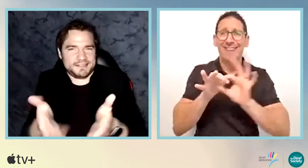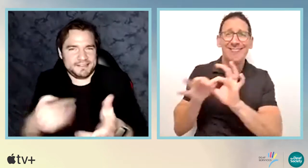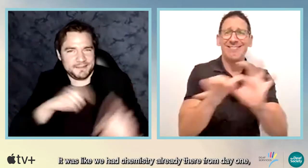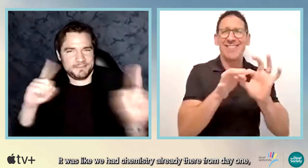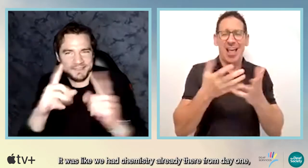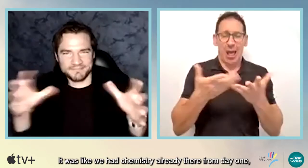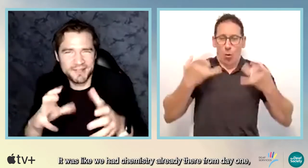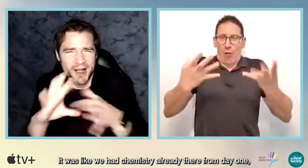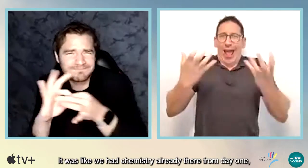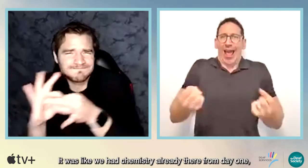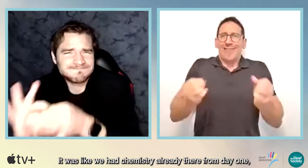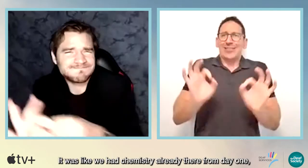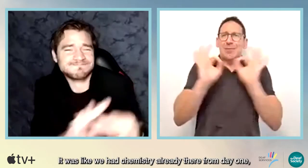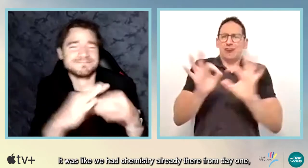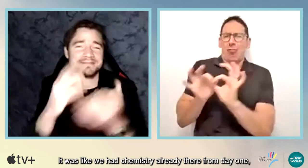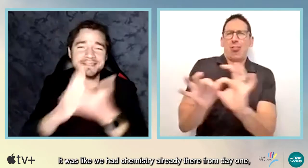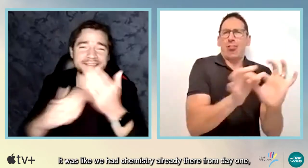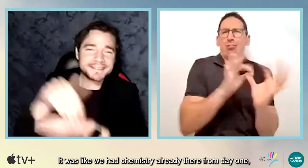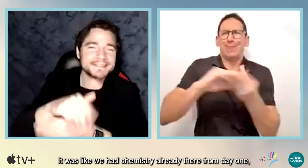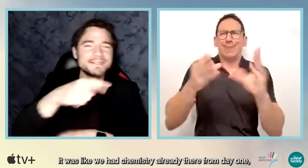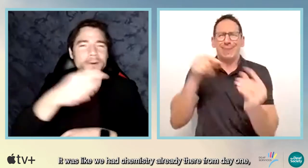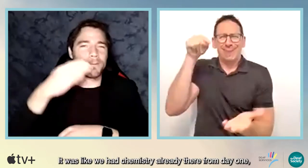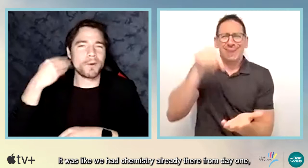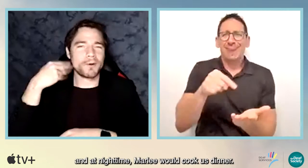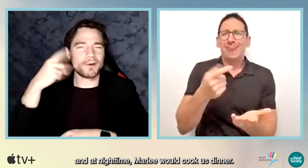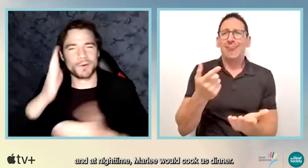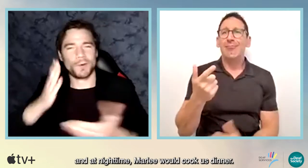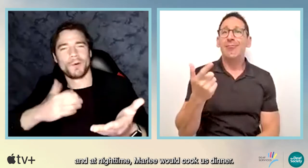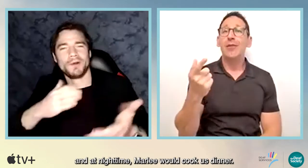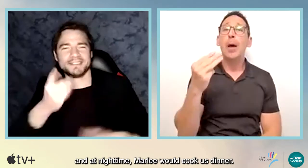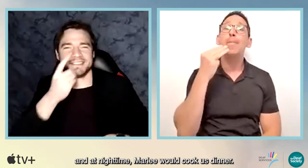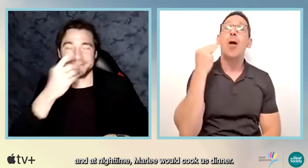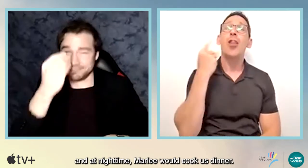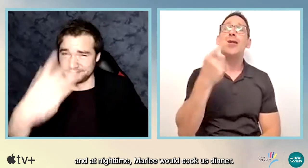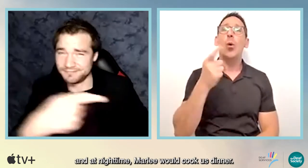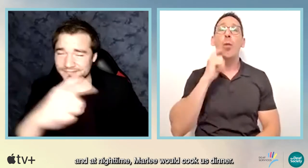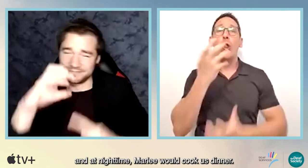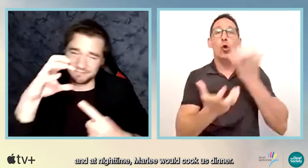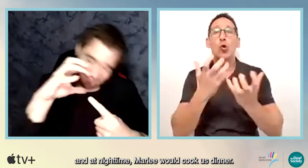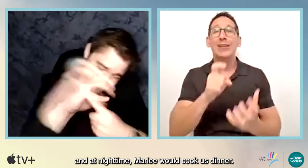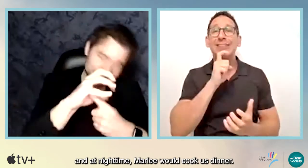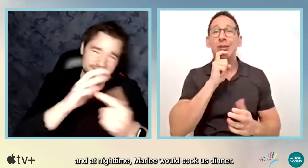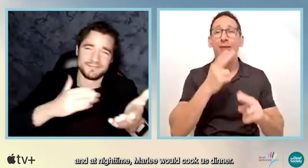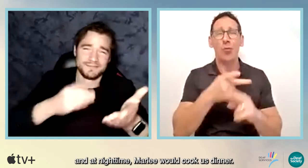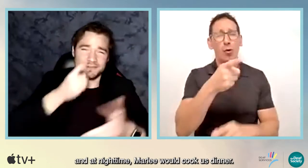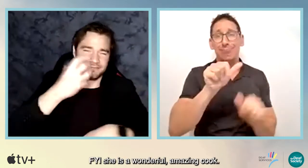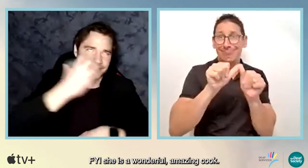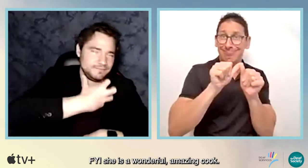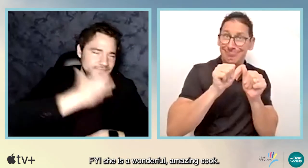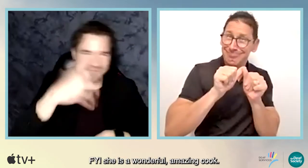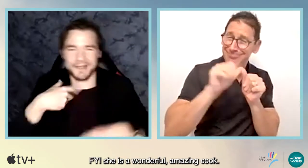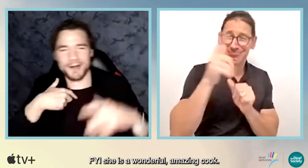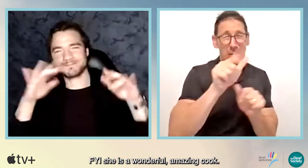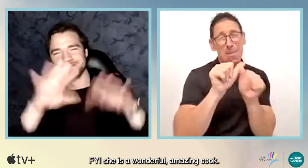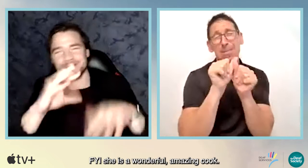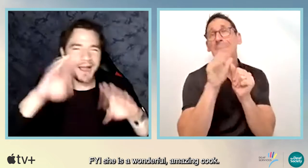It was like we had chemistry already there from day one. And, you know, at nighttime, Marley would cook us dinner and just, you know, FYI, she